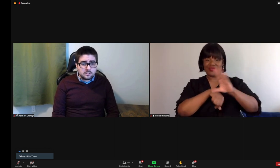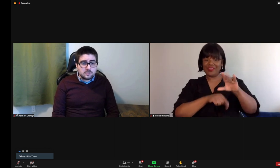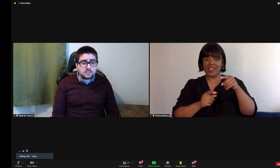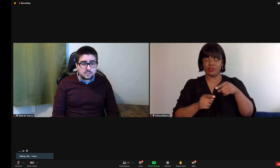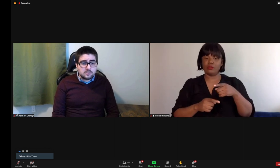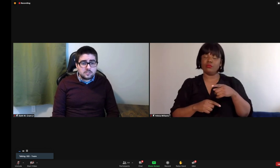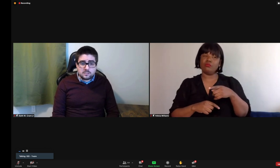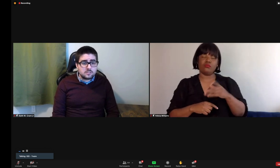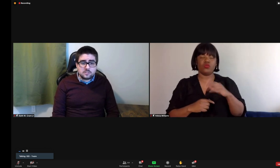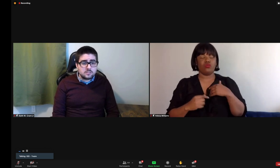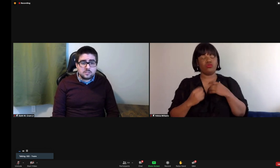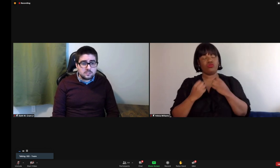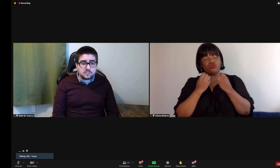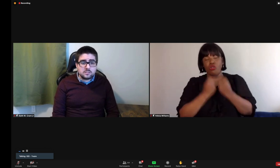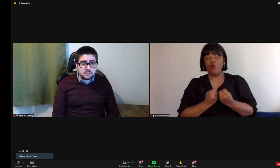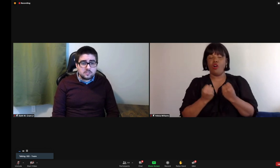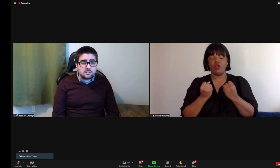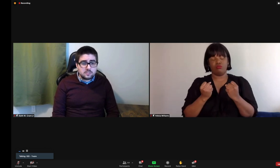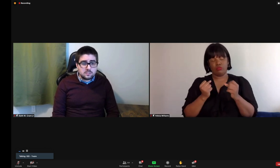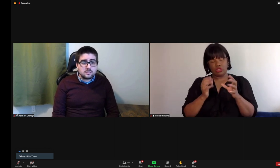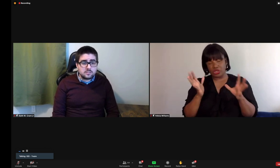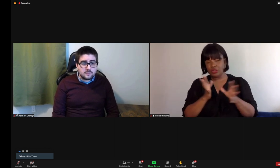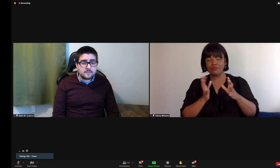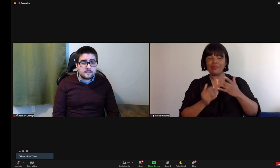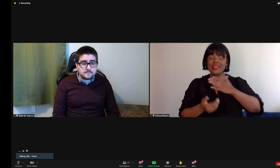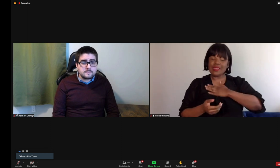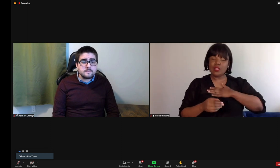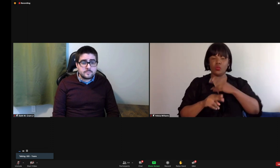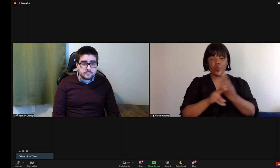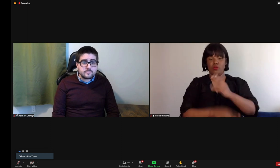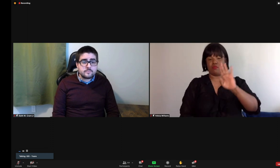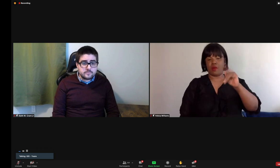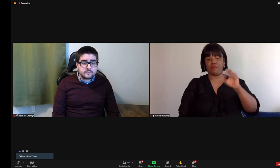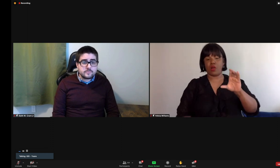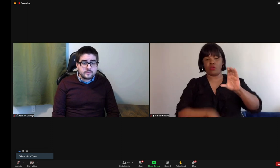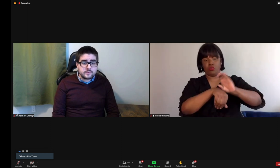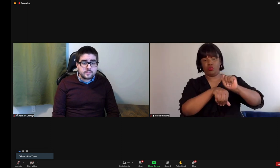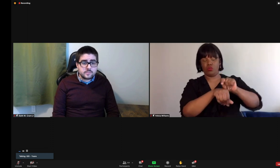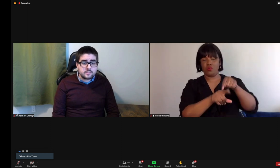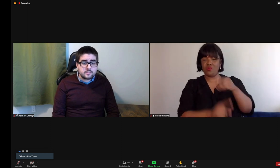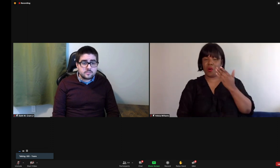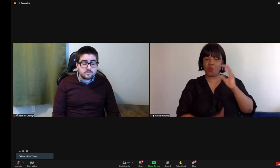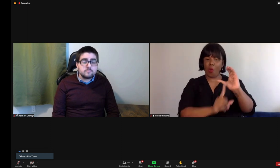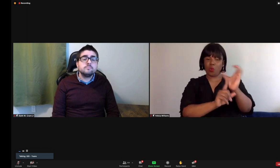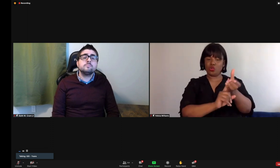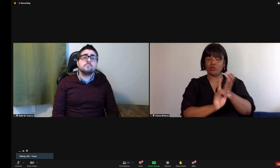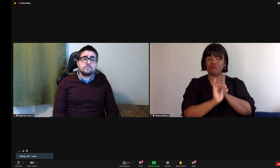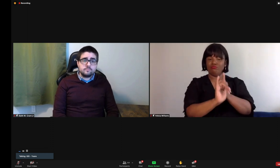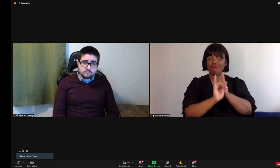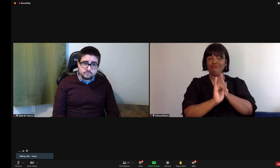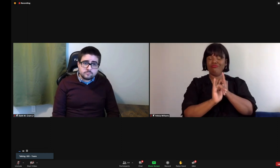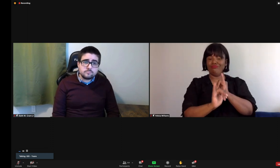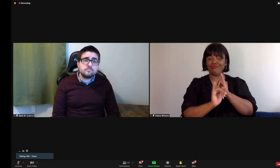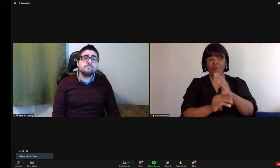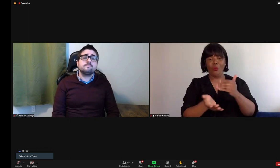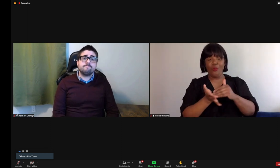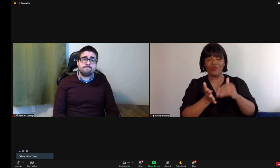read, I guess the advice I would share is this. I would strongly encourage you to please use a BIPOC consultant who can